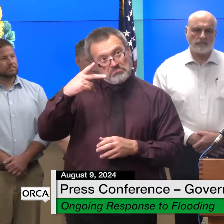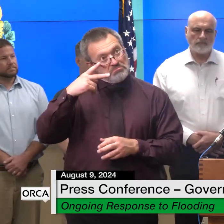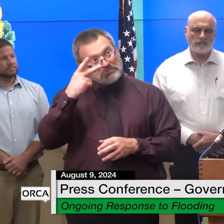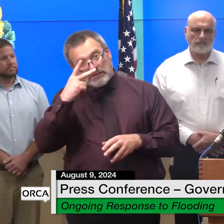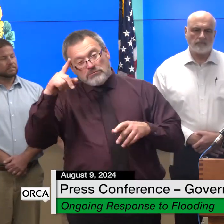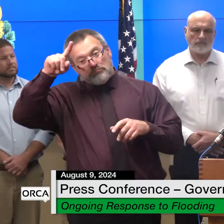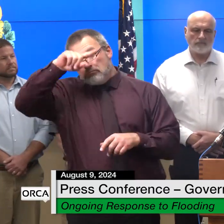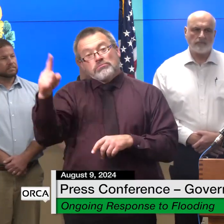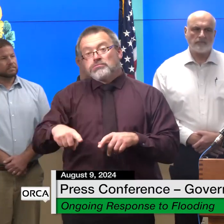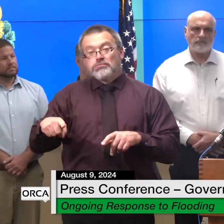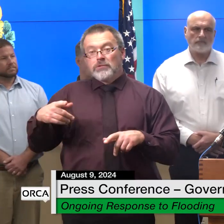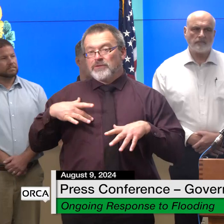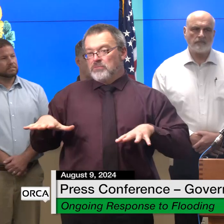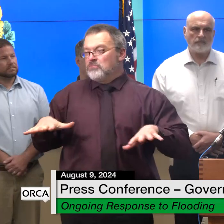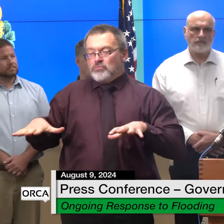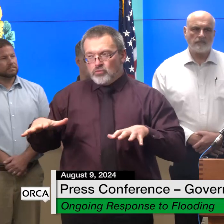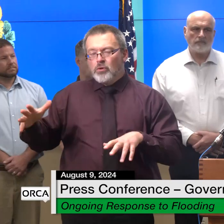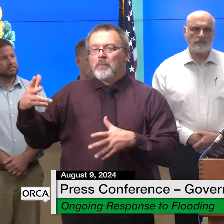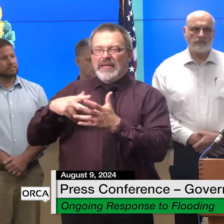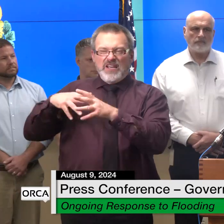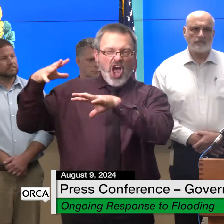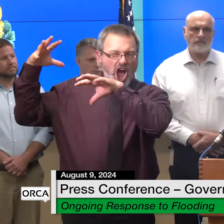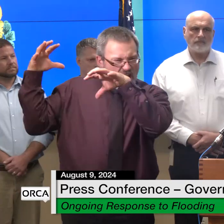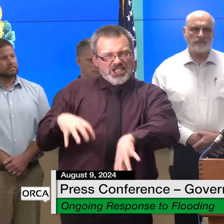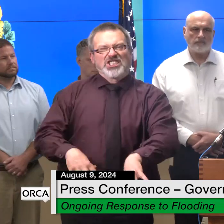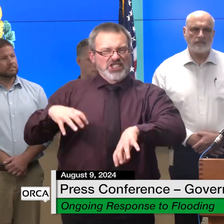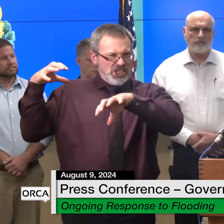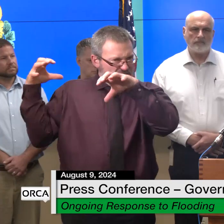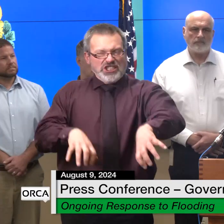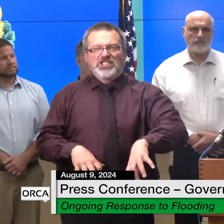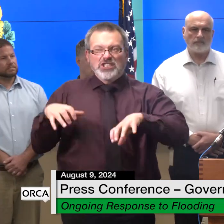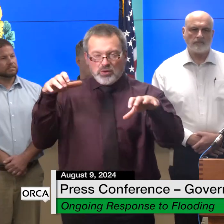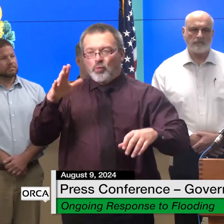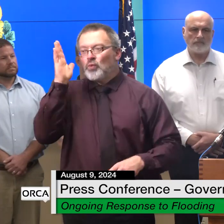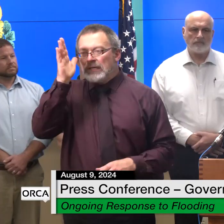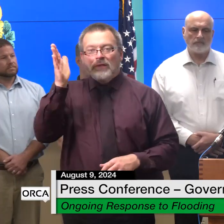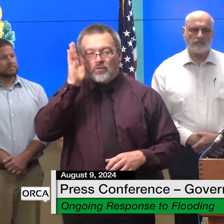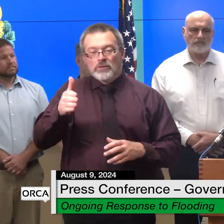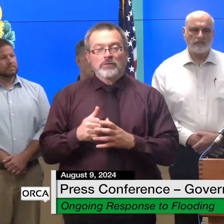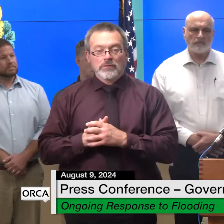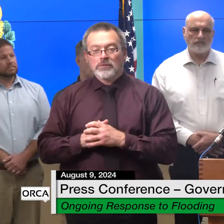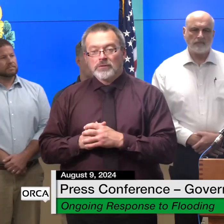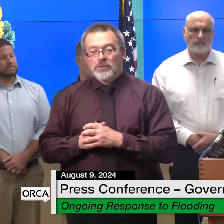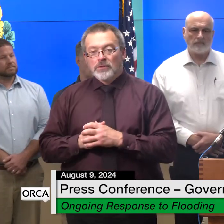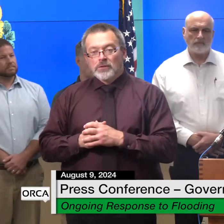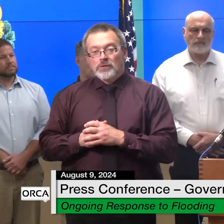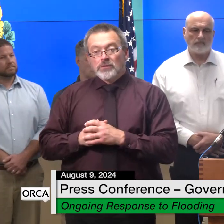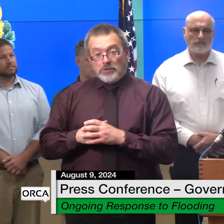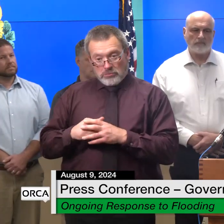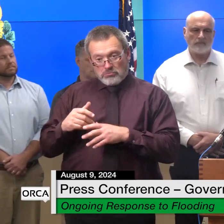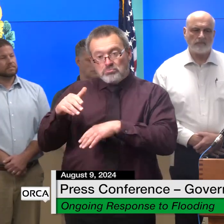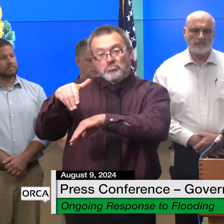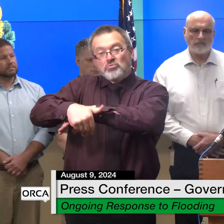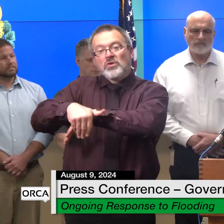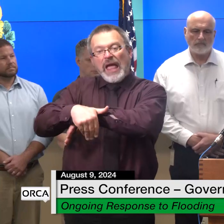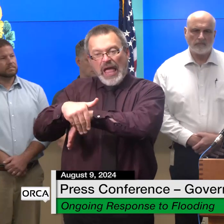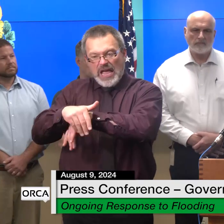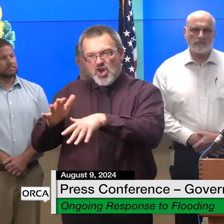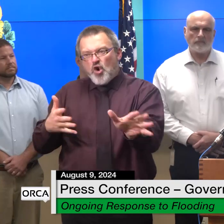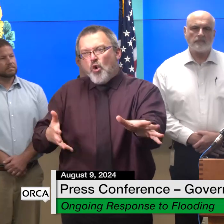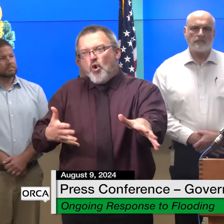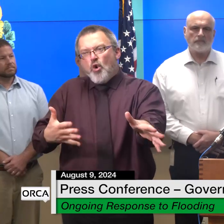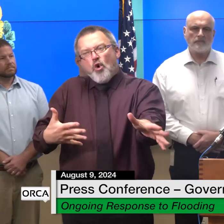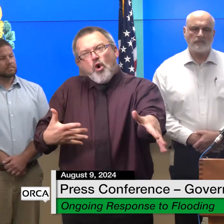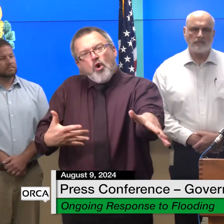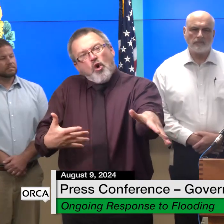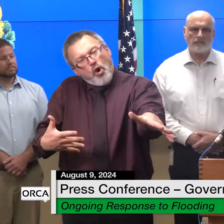heavy rains we anticipate sustained winds of 20 to 30 miles per hour